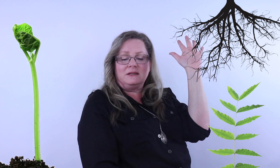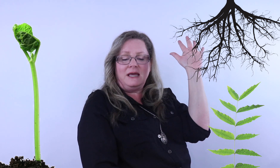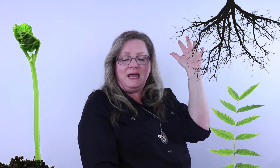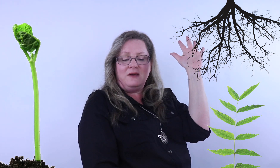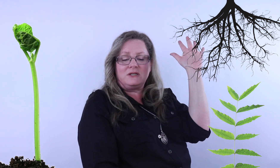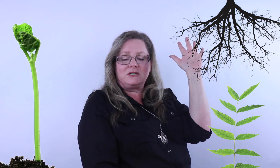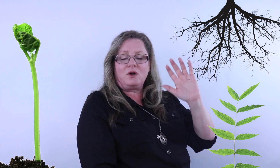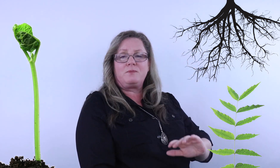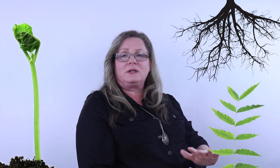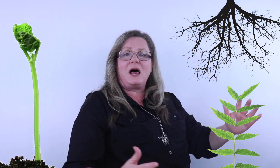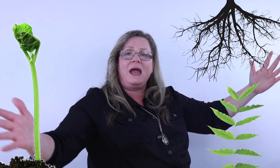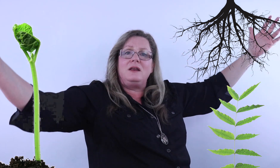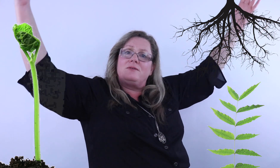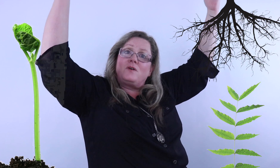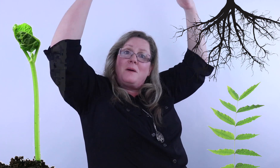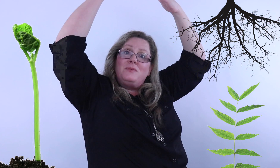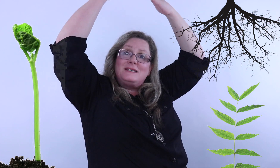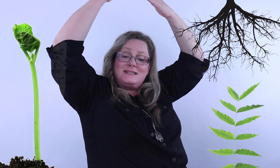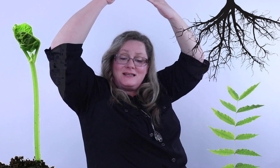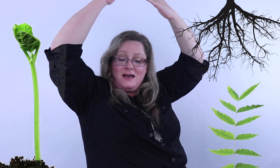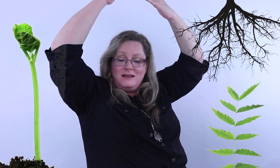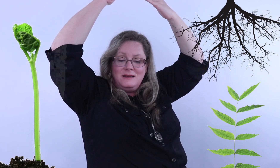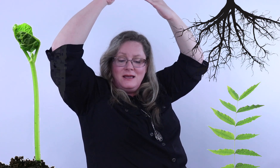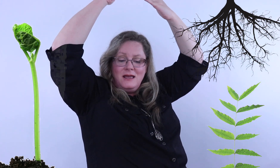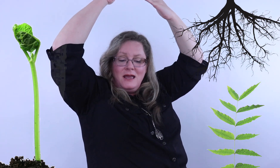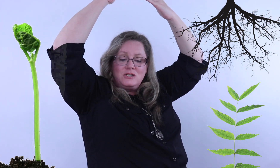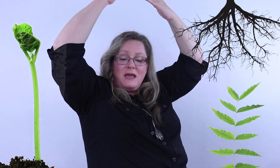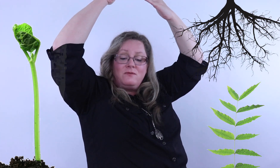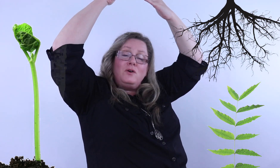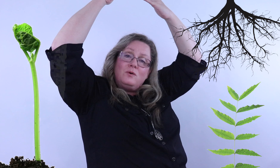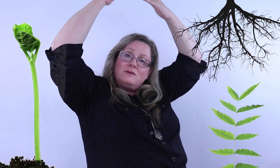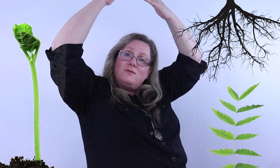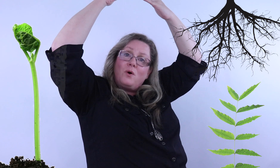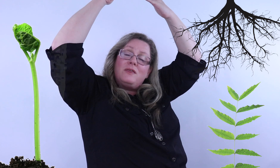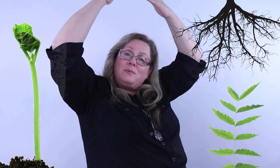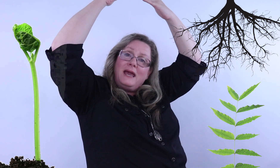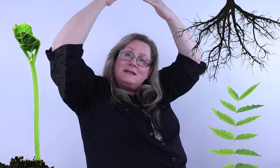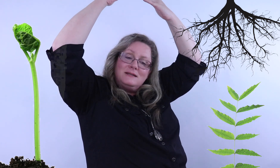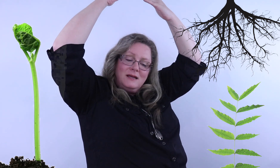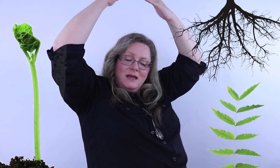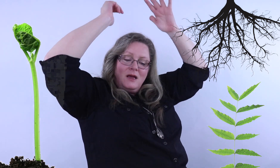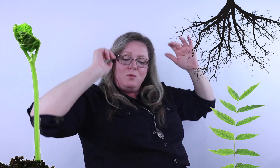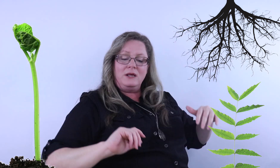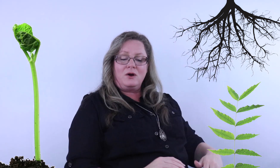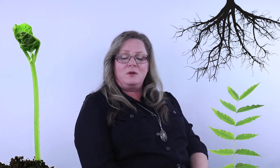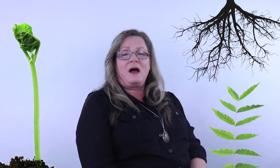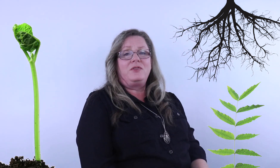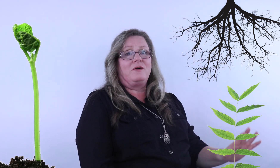leaves soak up the light from the sun to make food for the plant. We learned about the